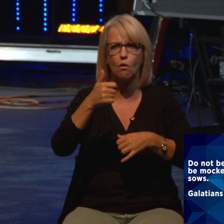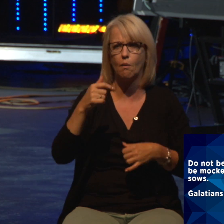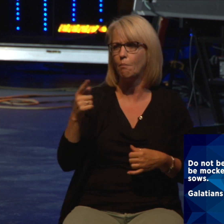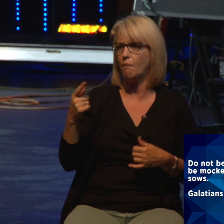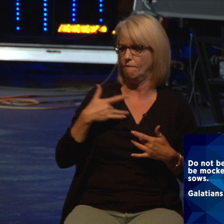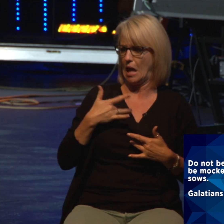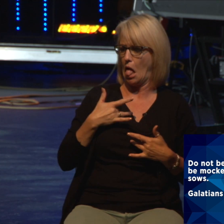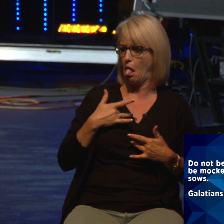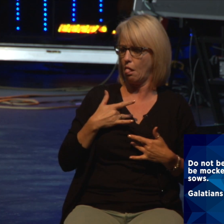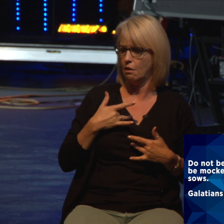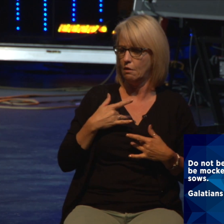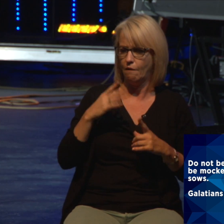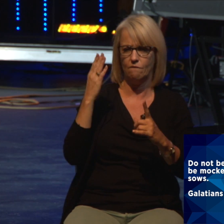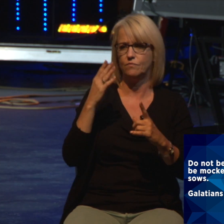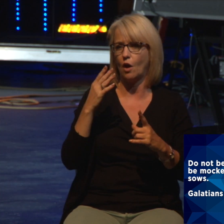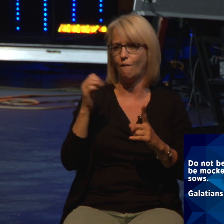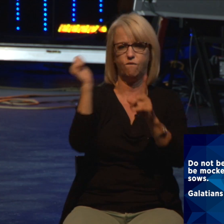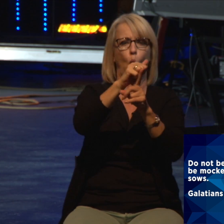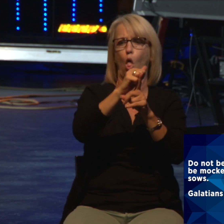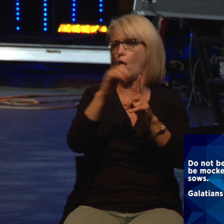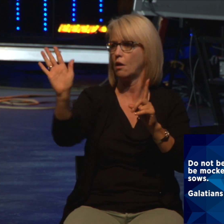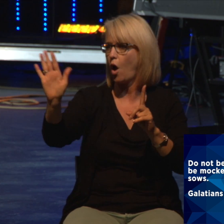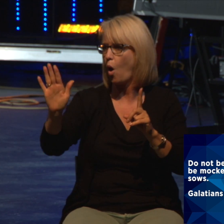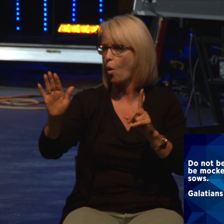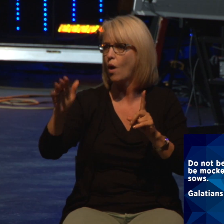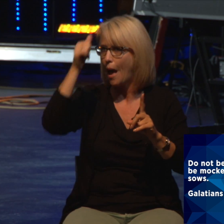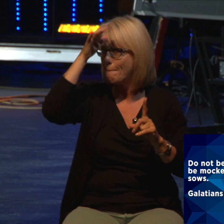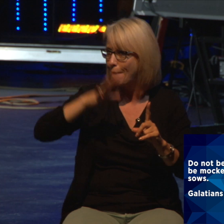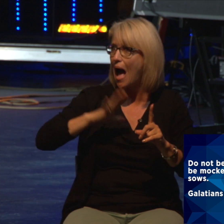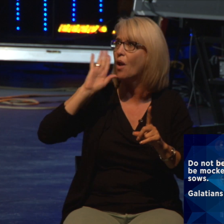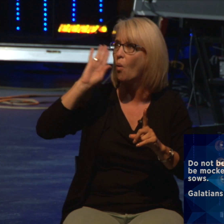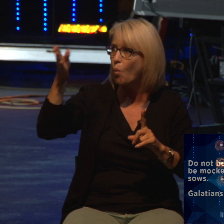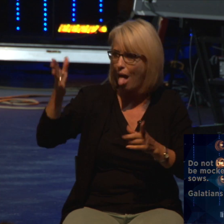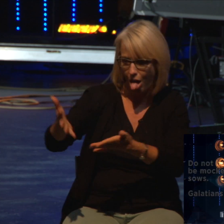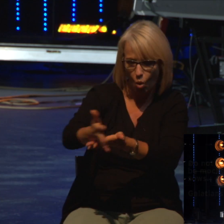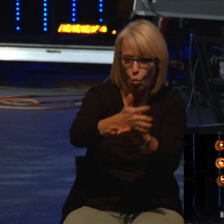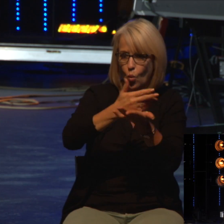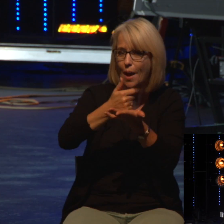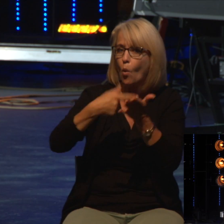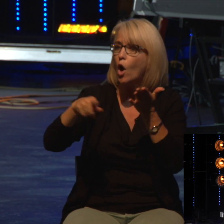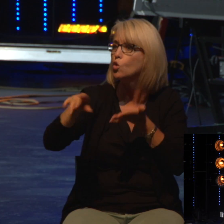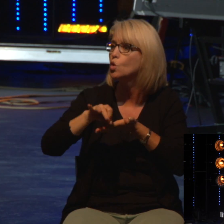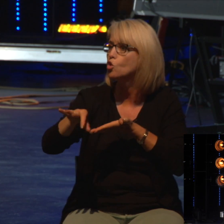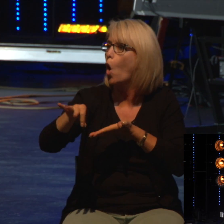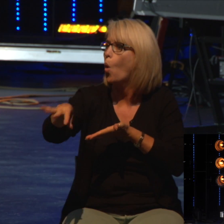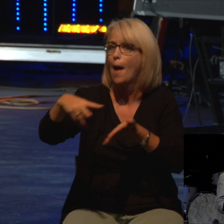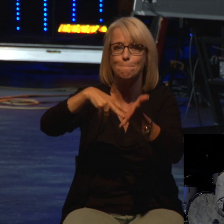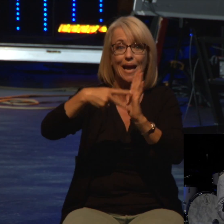A man reaps what he sows. If you sow to righteousness, you are